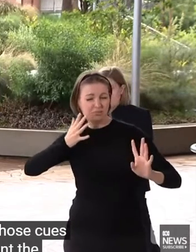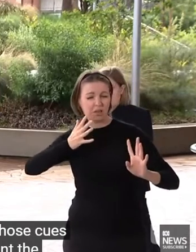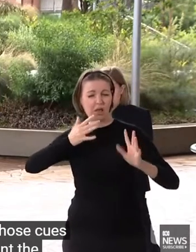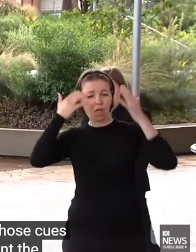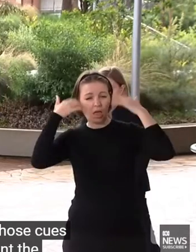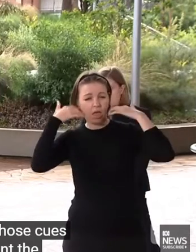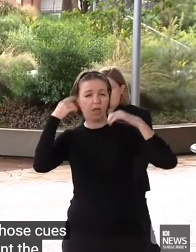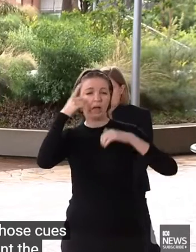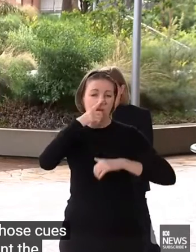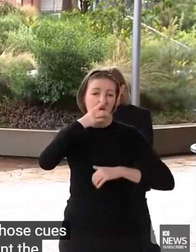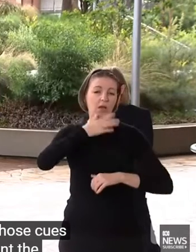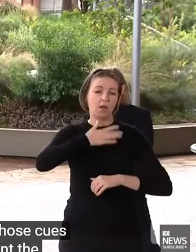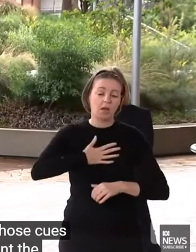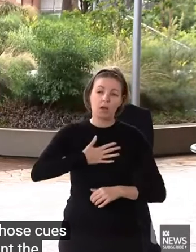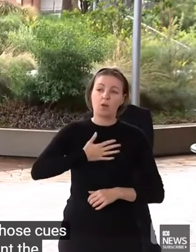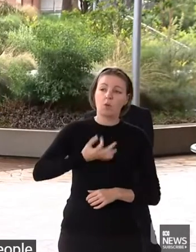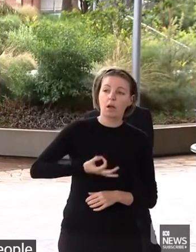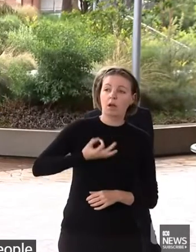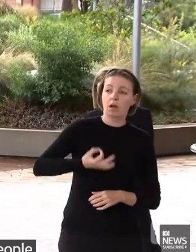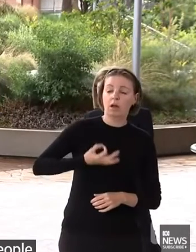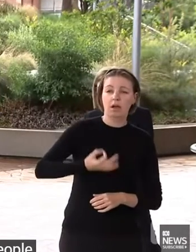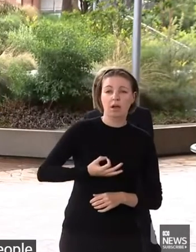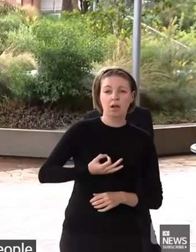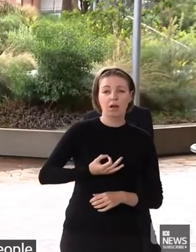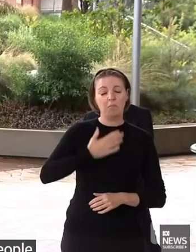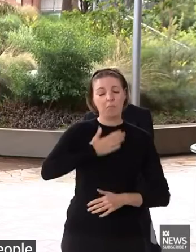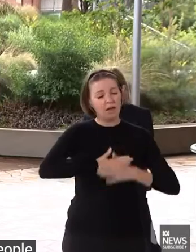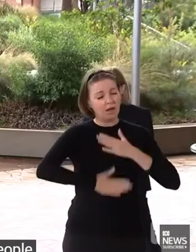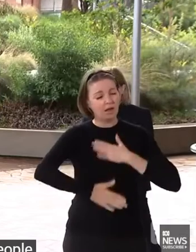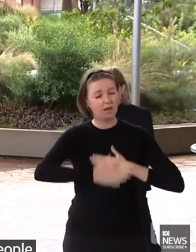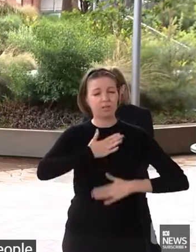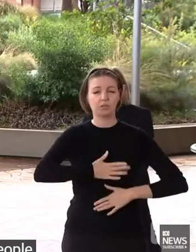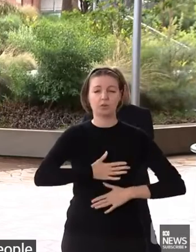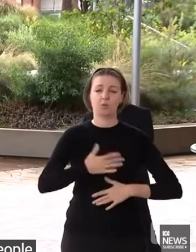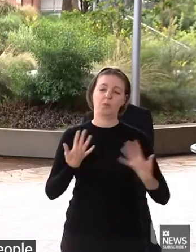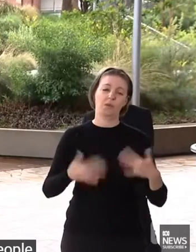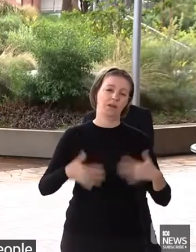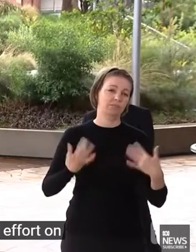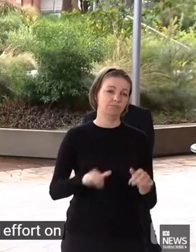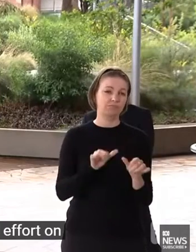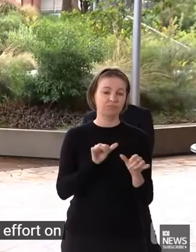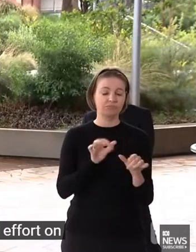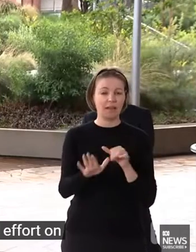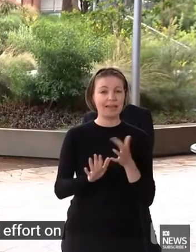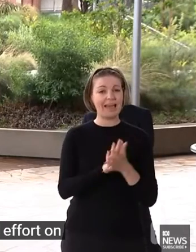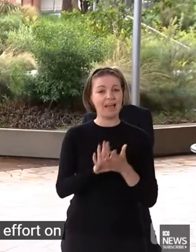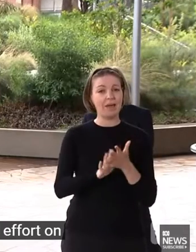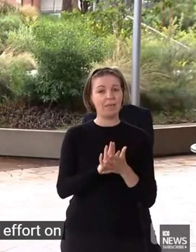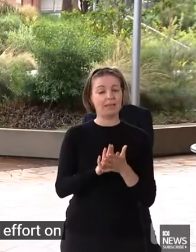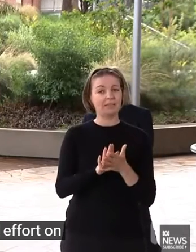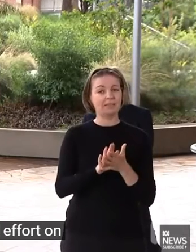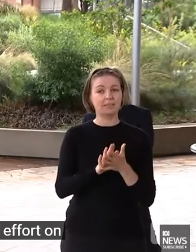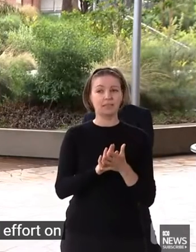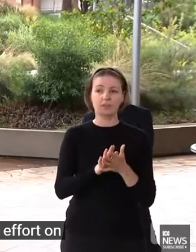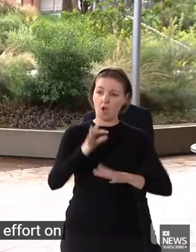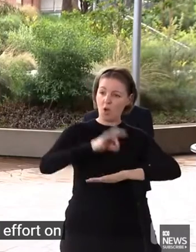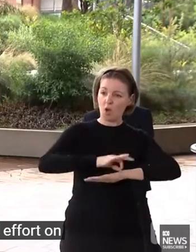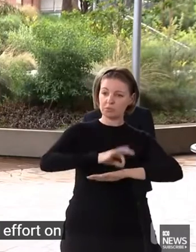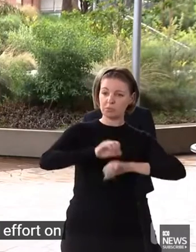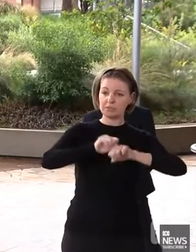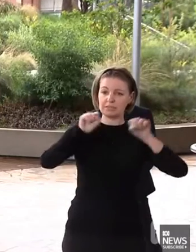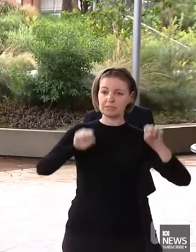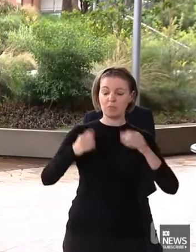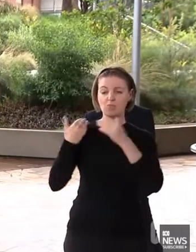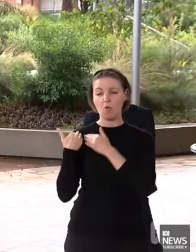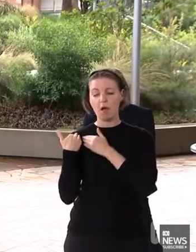and the sustained effort on testing has ensured we've had downward pressure on our hospital system. And that's why if you look at the